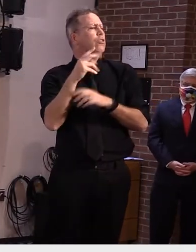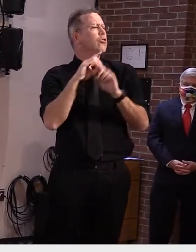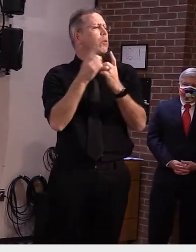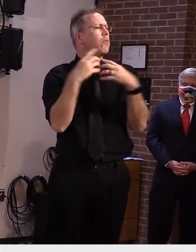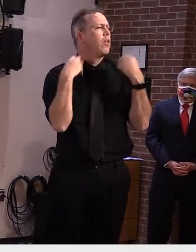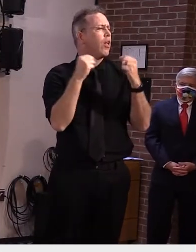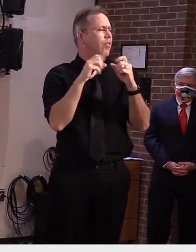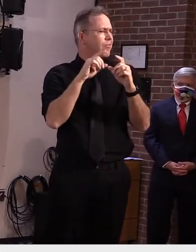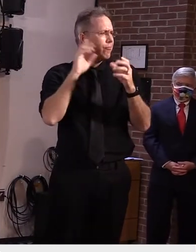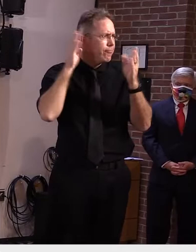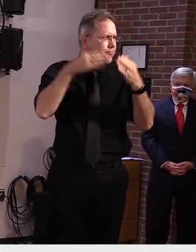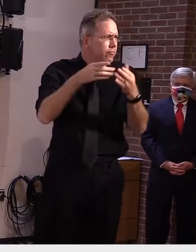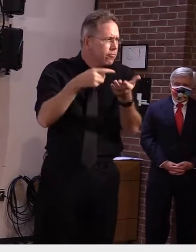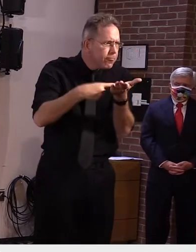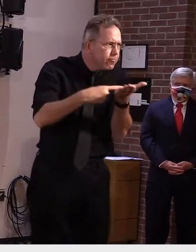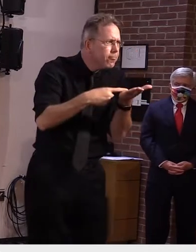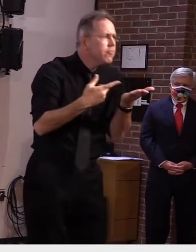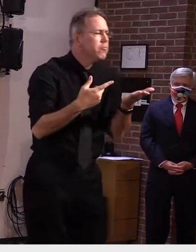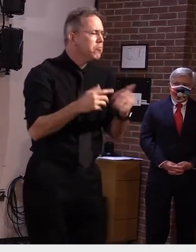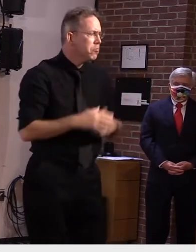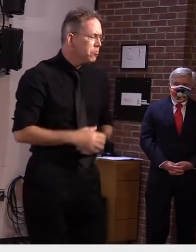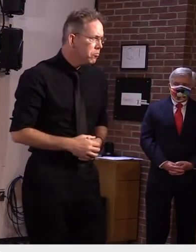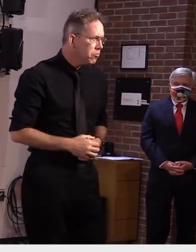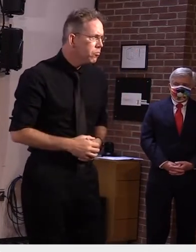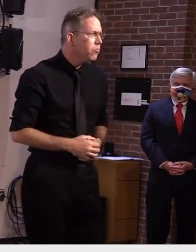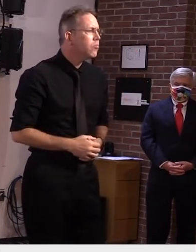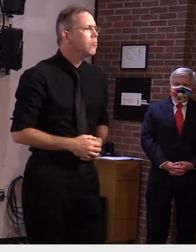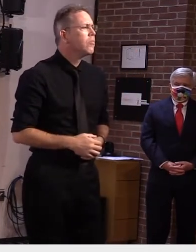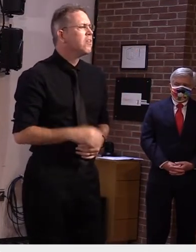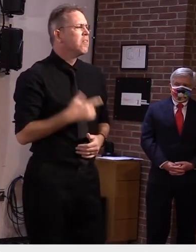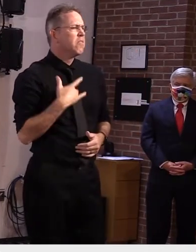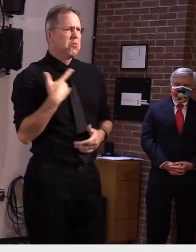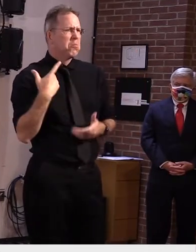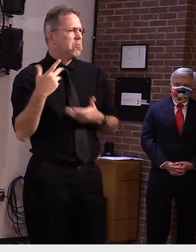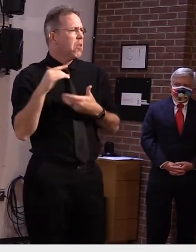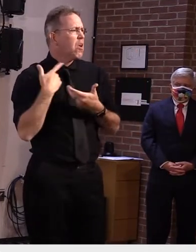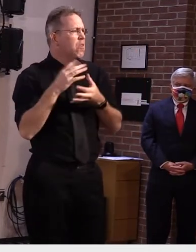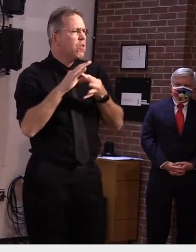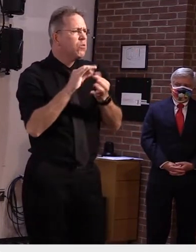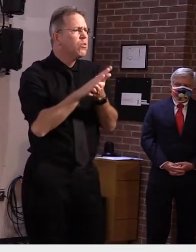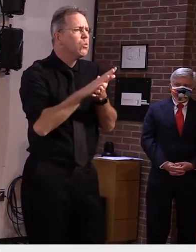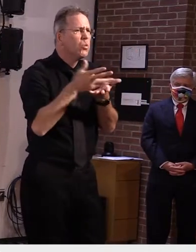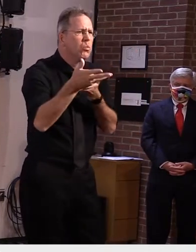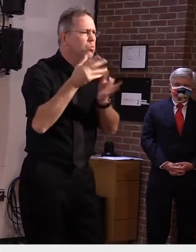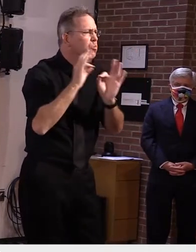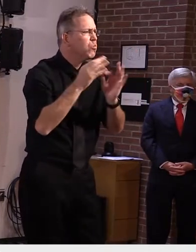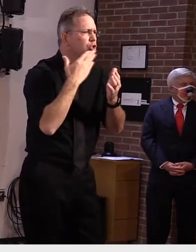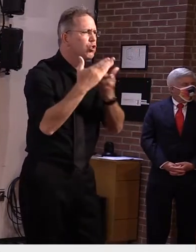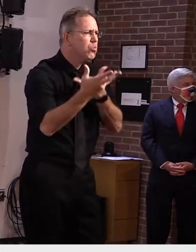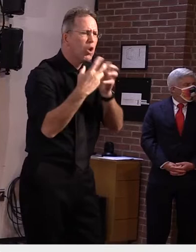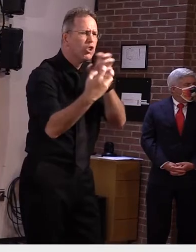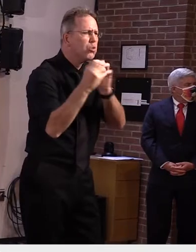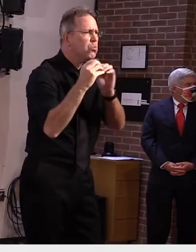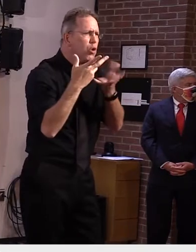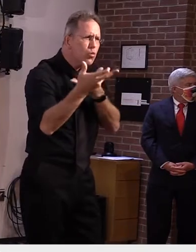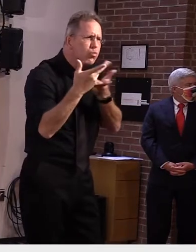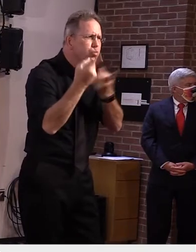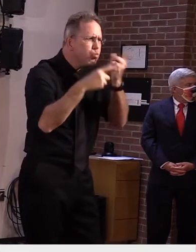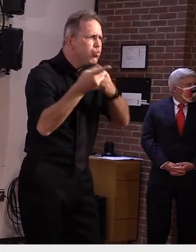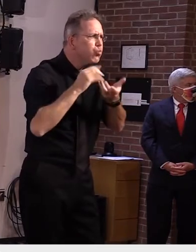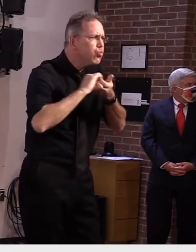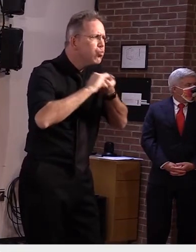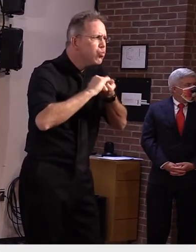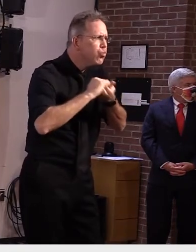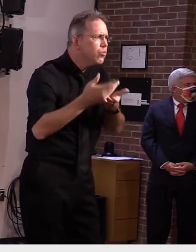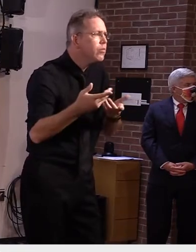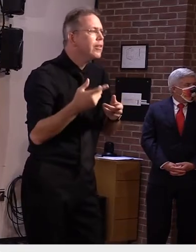anticipate that we'd encounter that but so it's a health recommendation and then the school does with that what it chooses. Dr.